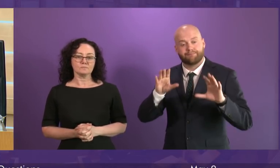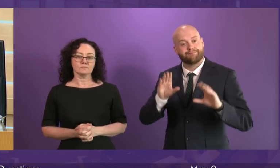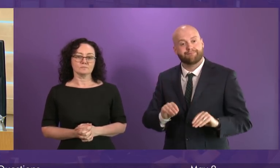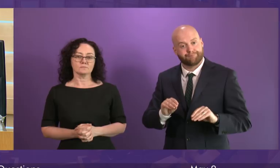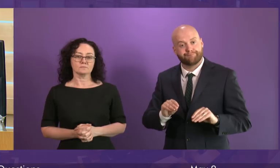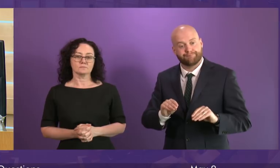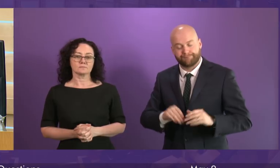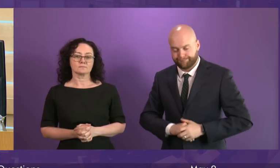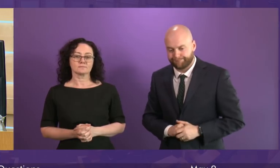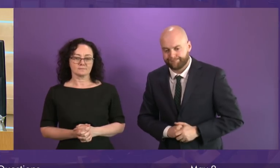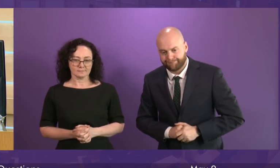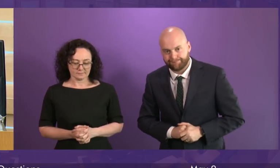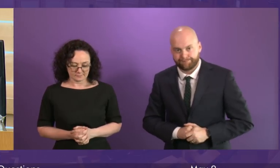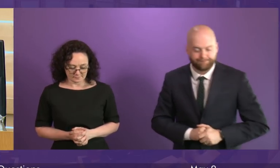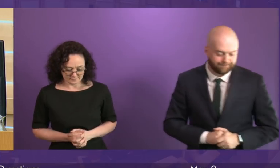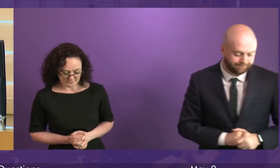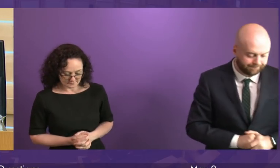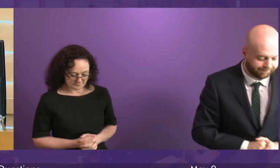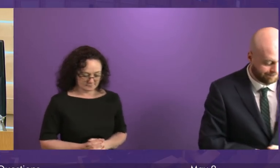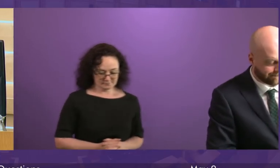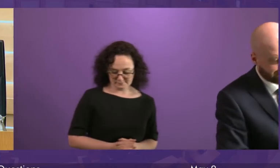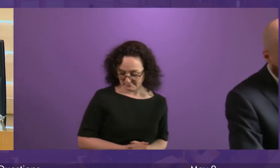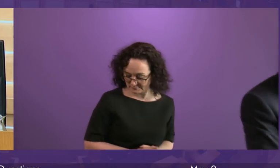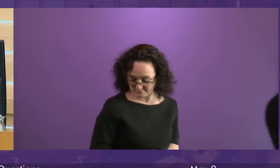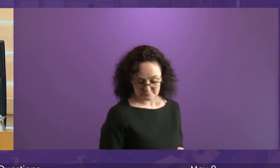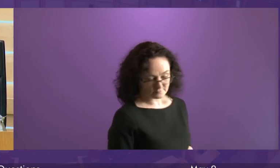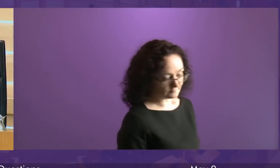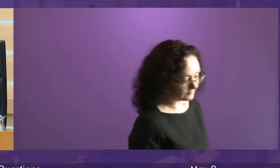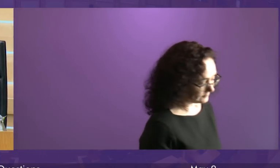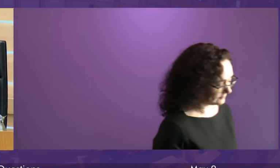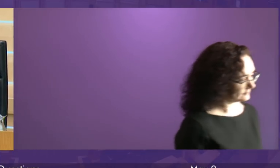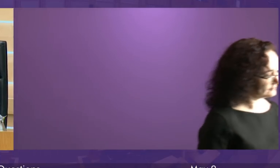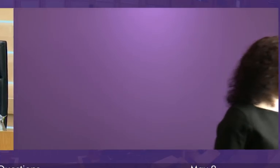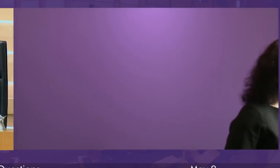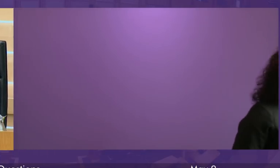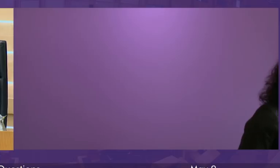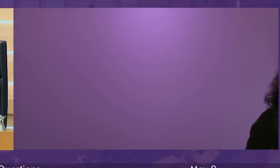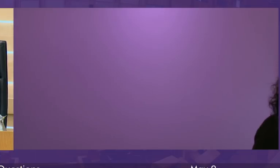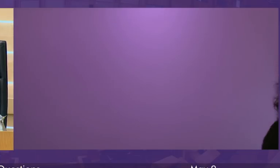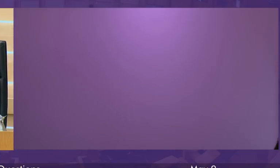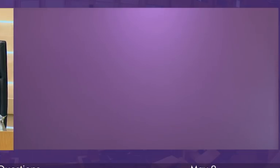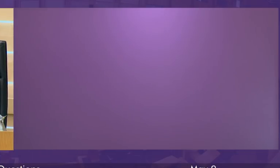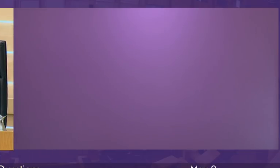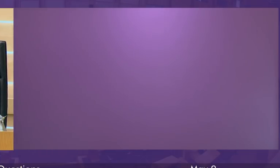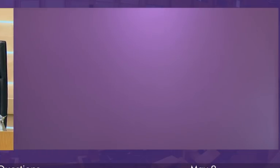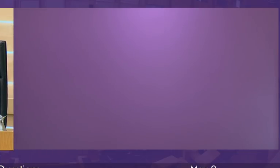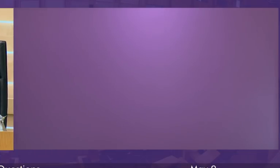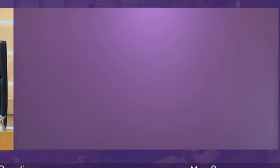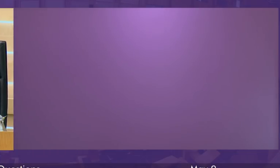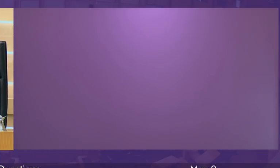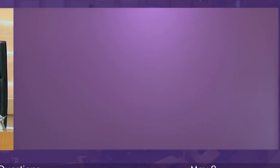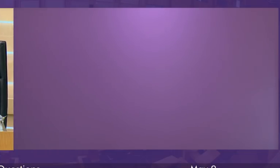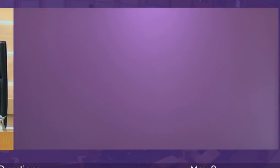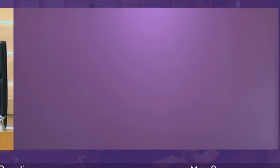We're going to move on shortly to members of business in the name of Kenneth Gibson on changes to pension credit could cost mixed aged couples £7